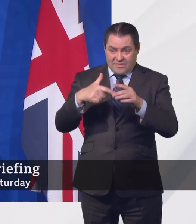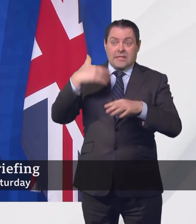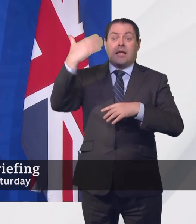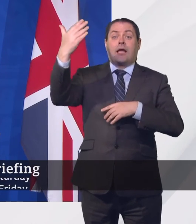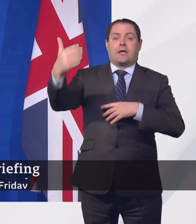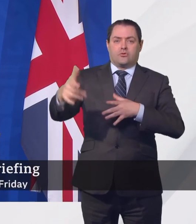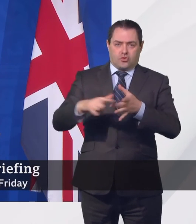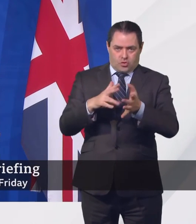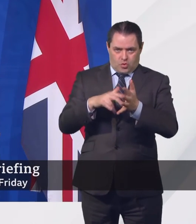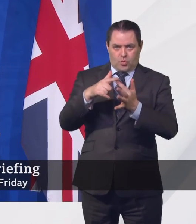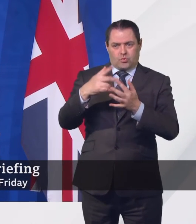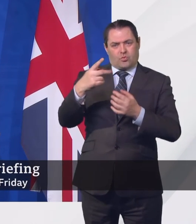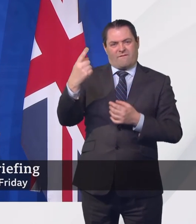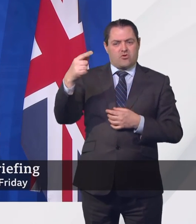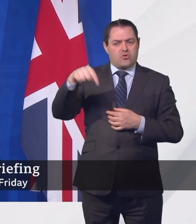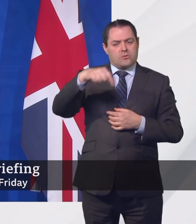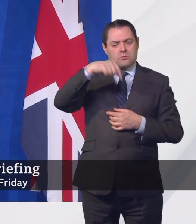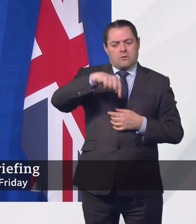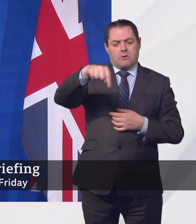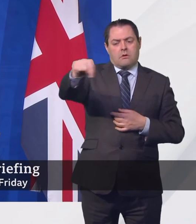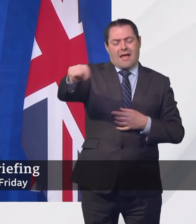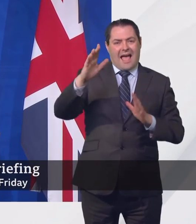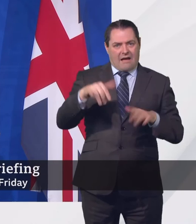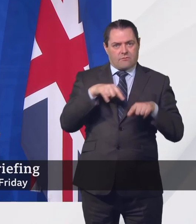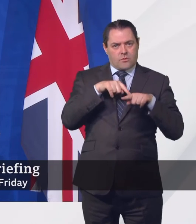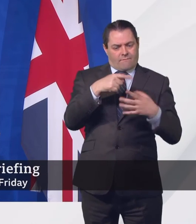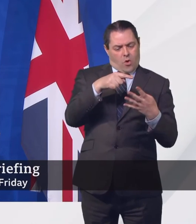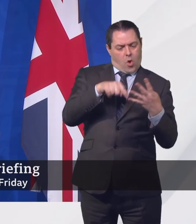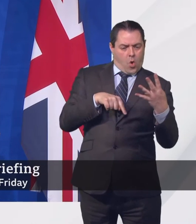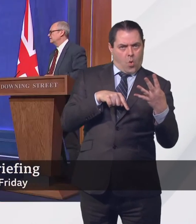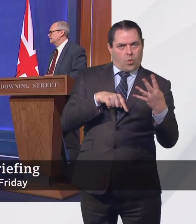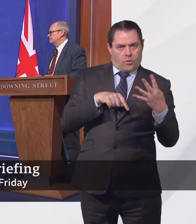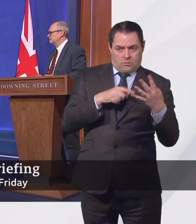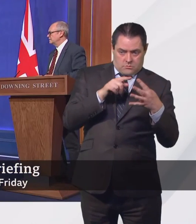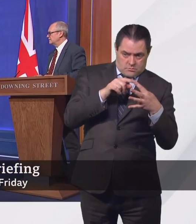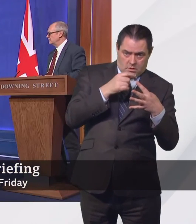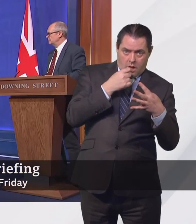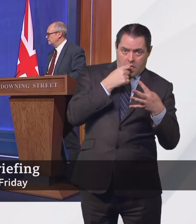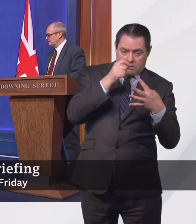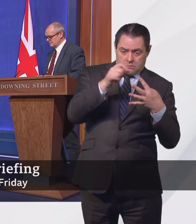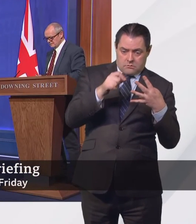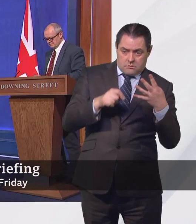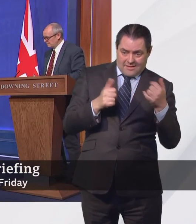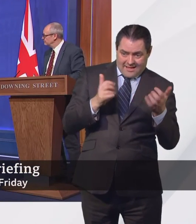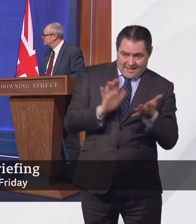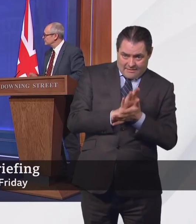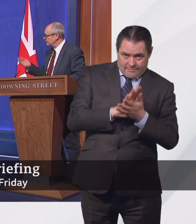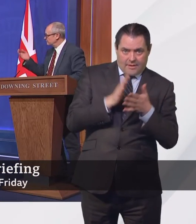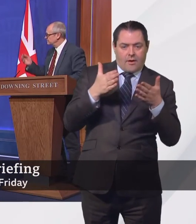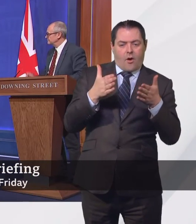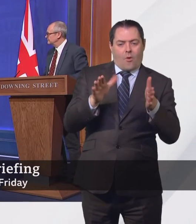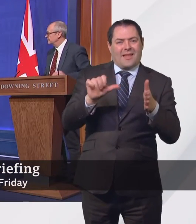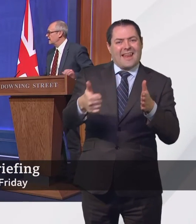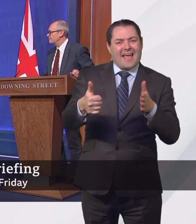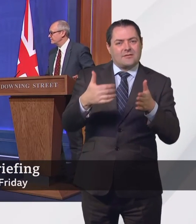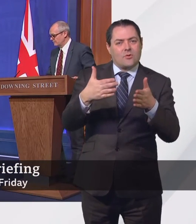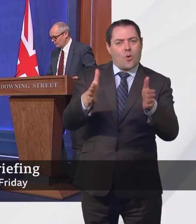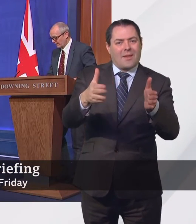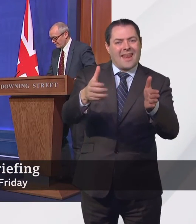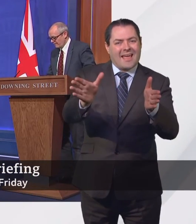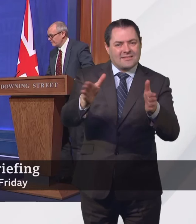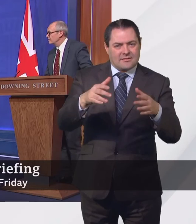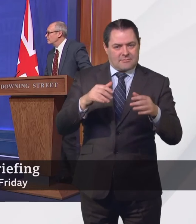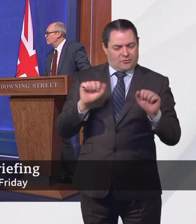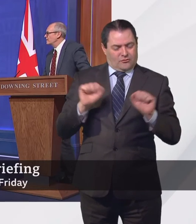depend on the four conditions. But I wonder whether Chris or Patrick you want to say more. Yes. Sorry, Patrick. Sorry. No, Patrick, you go.